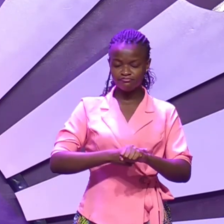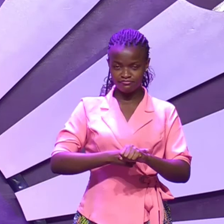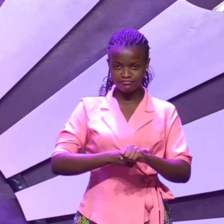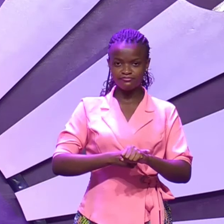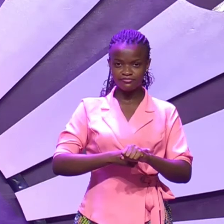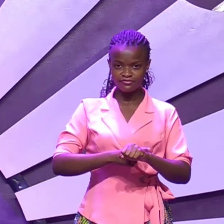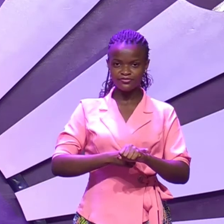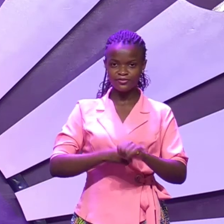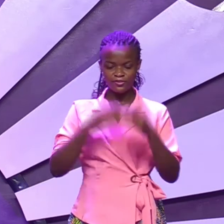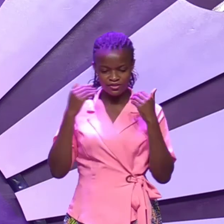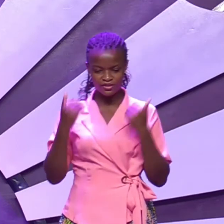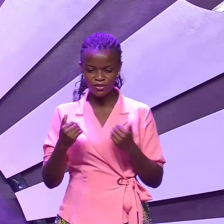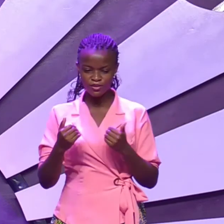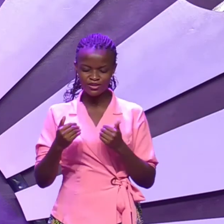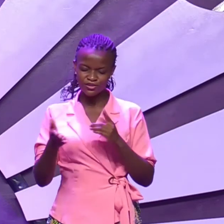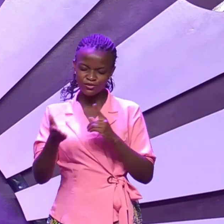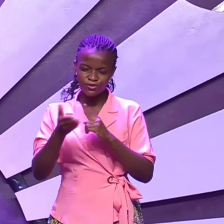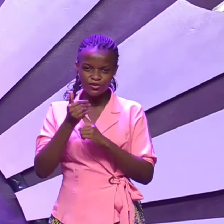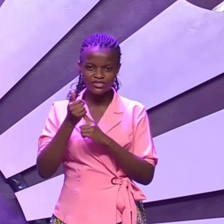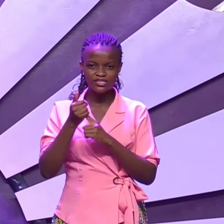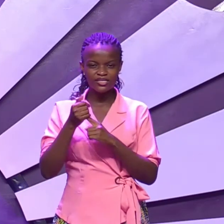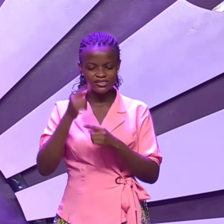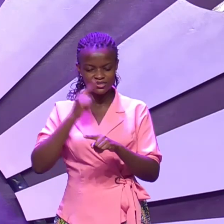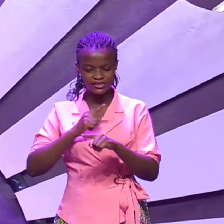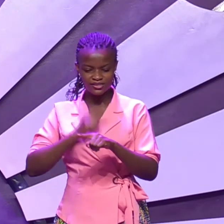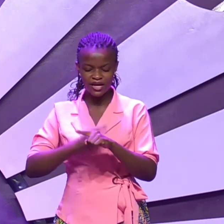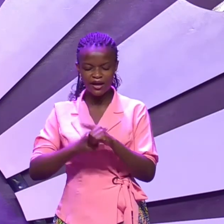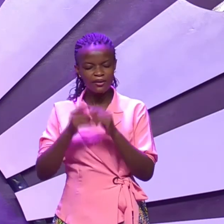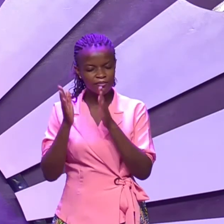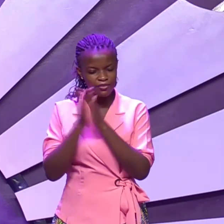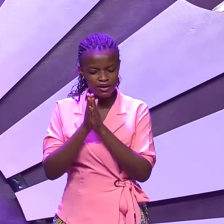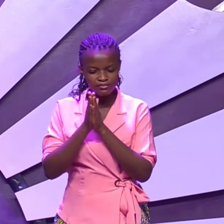where he took particular time to pray with fasting